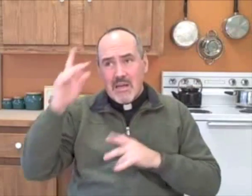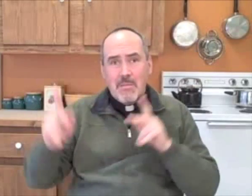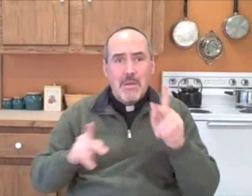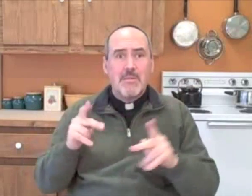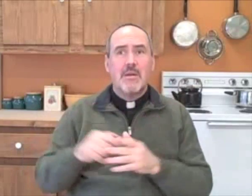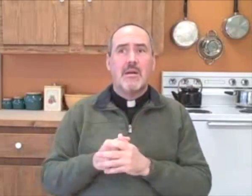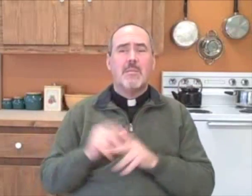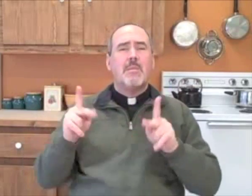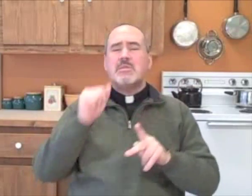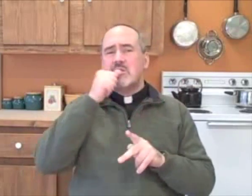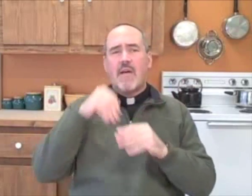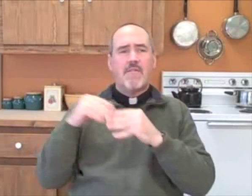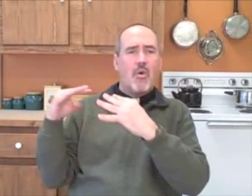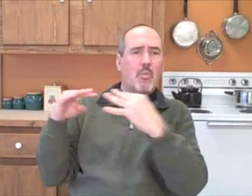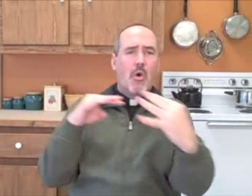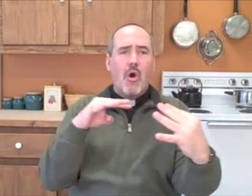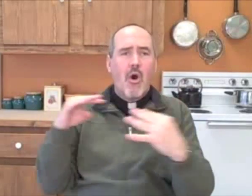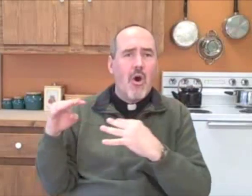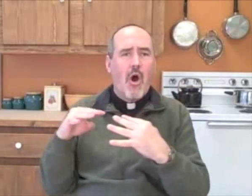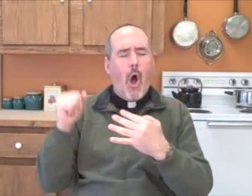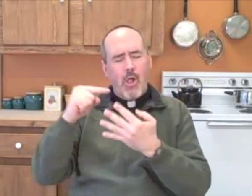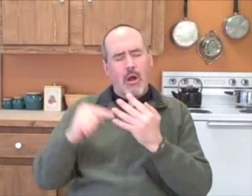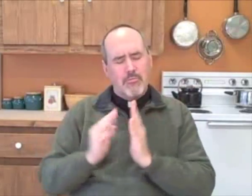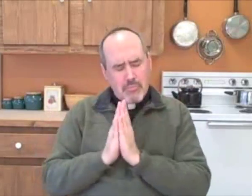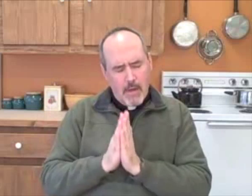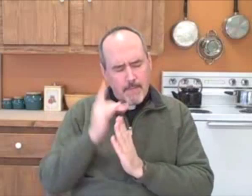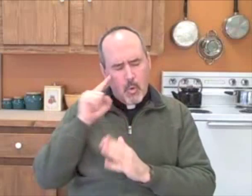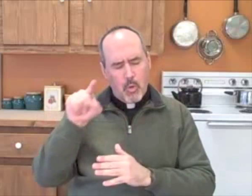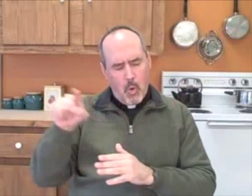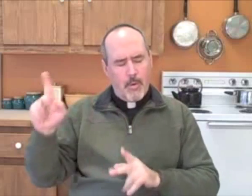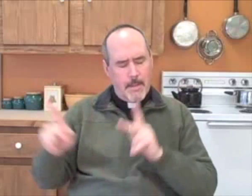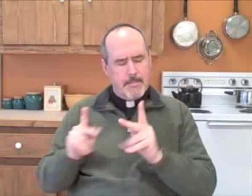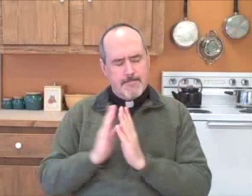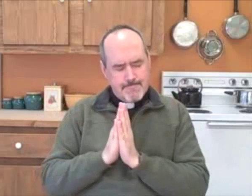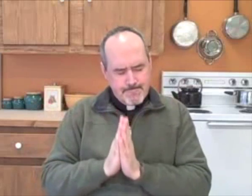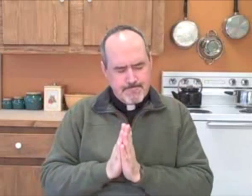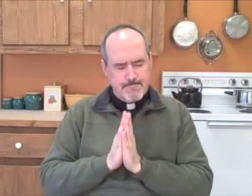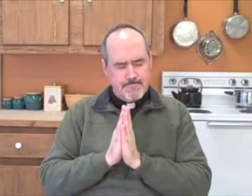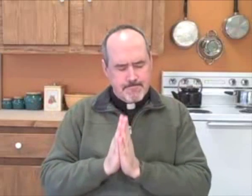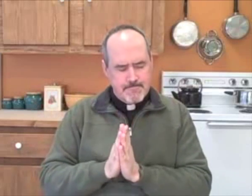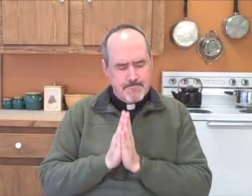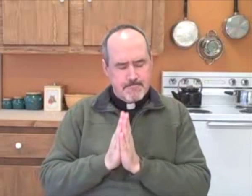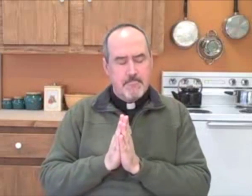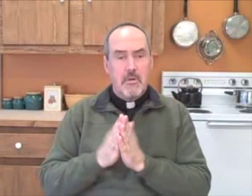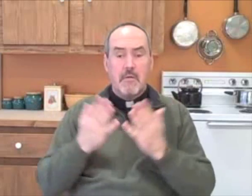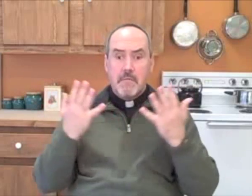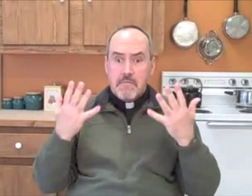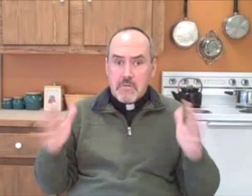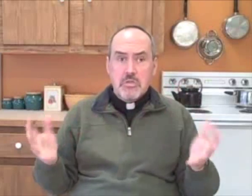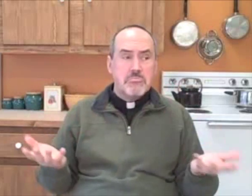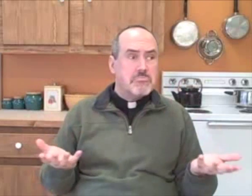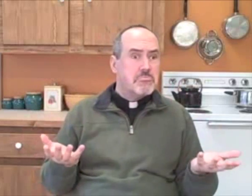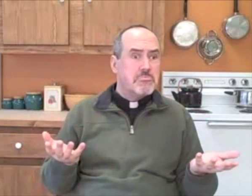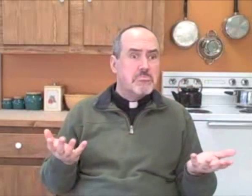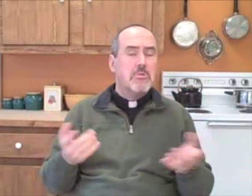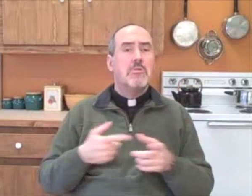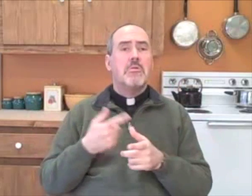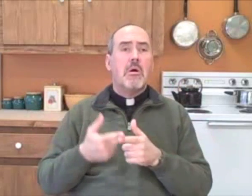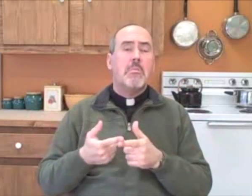war. We could be praying for those people. When we're done with that, then maybe we could pray the